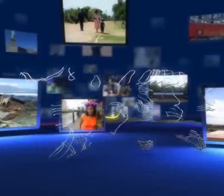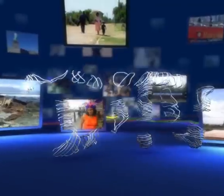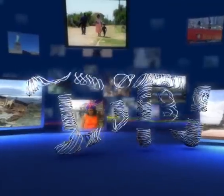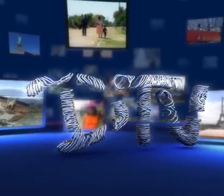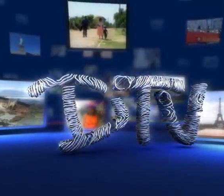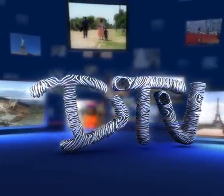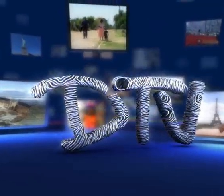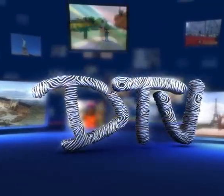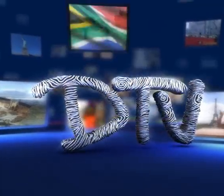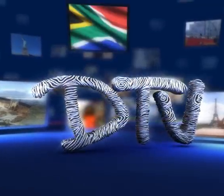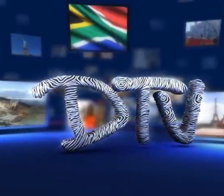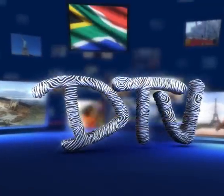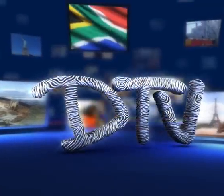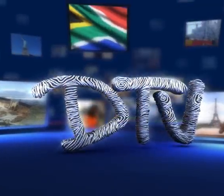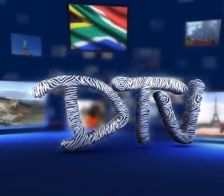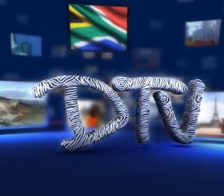DTV.